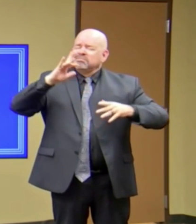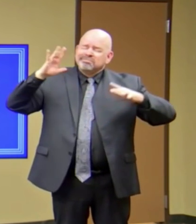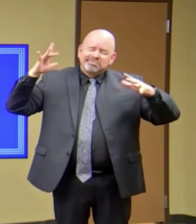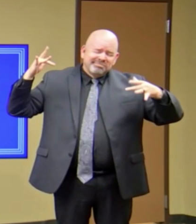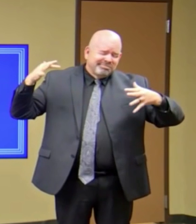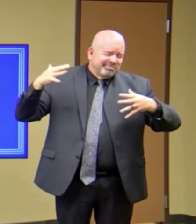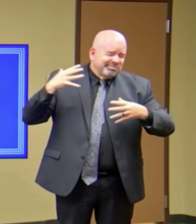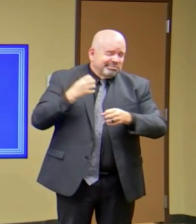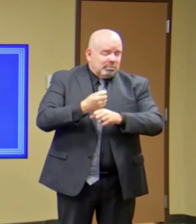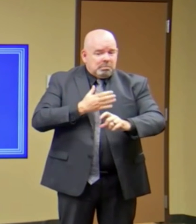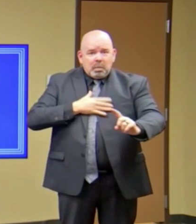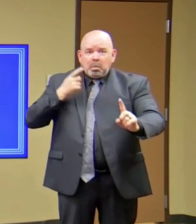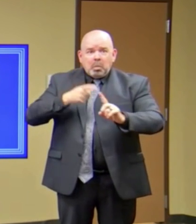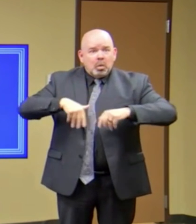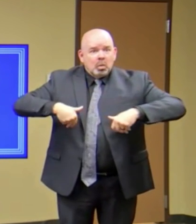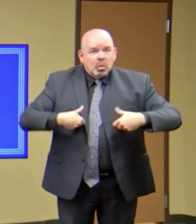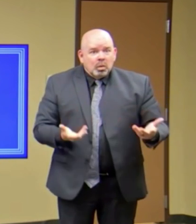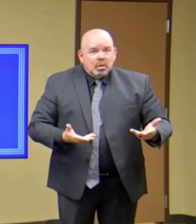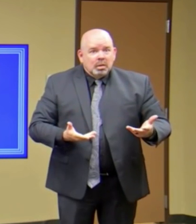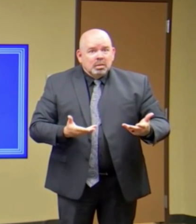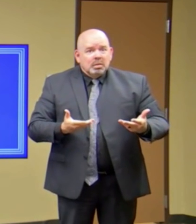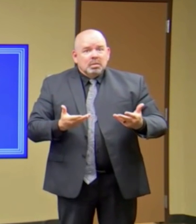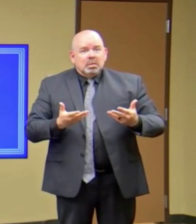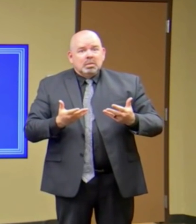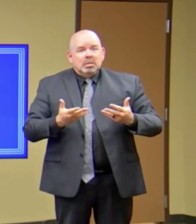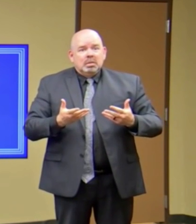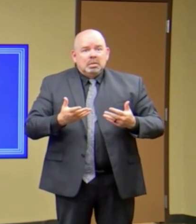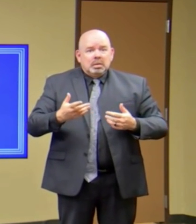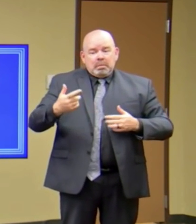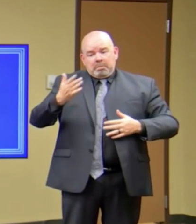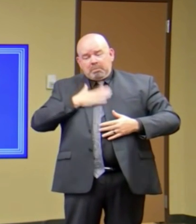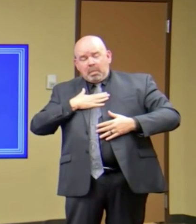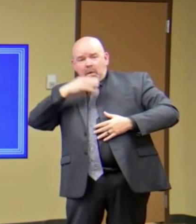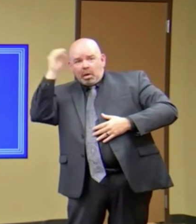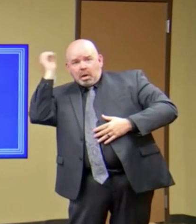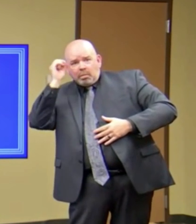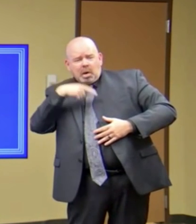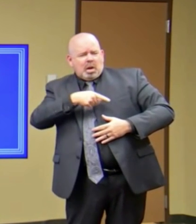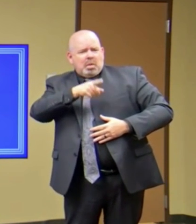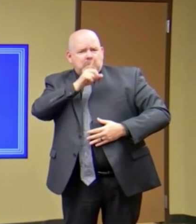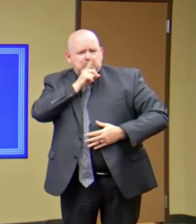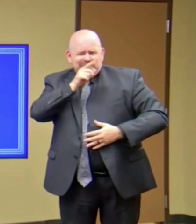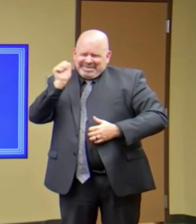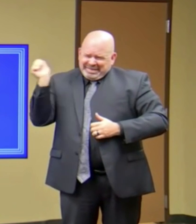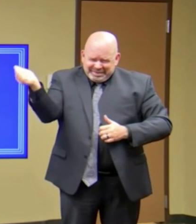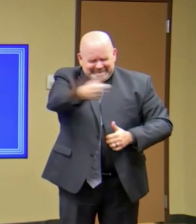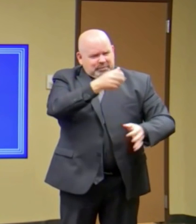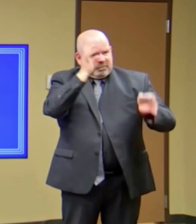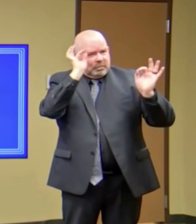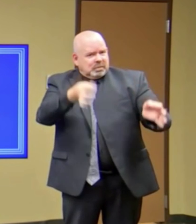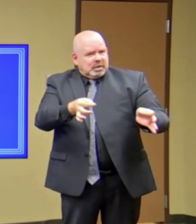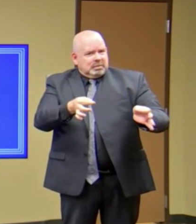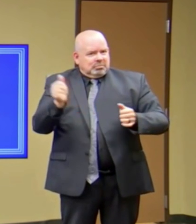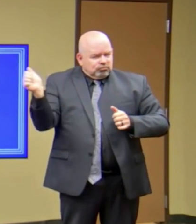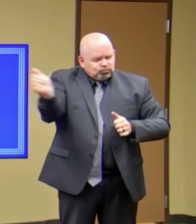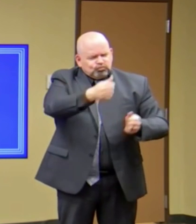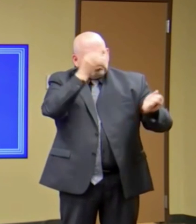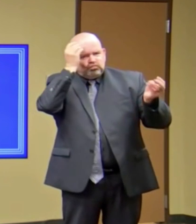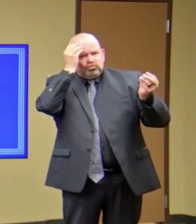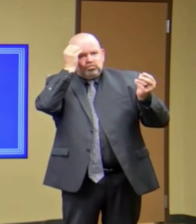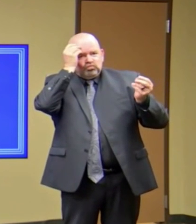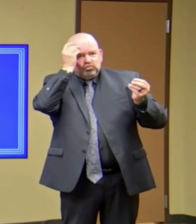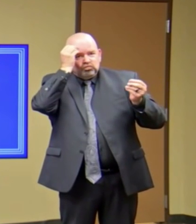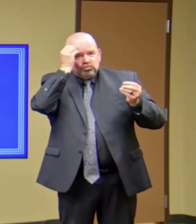Regardless of what you think or what I think on on May the first, we're going to see more and more businesses